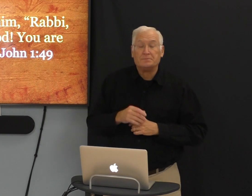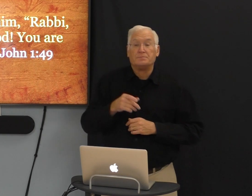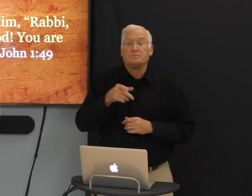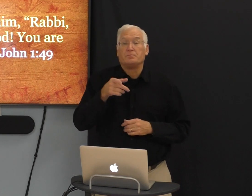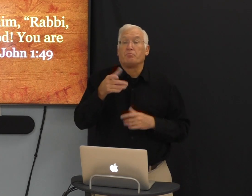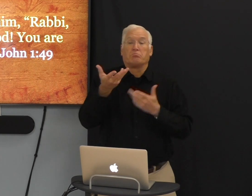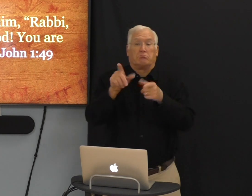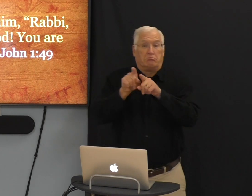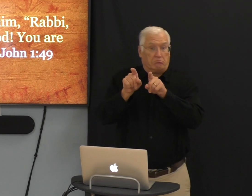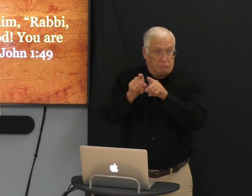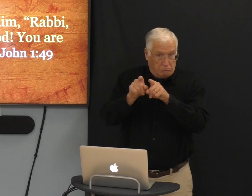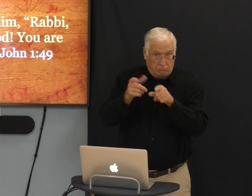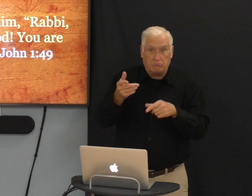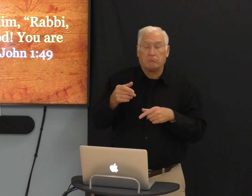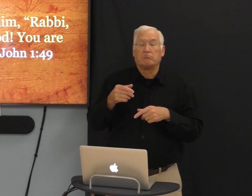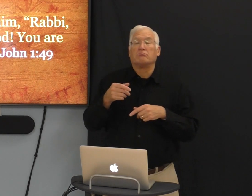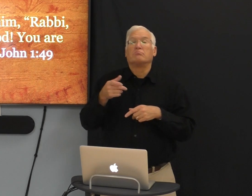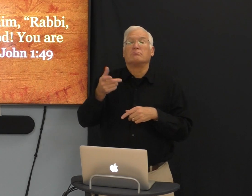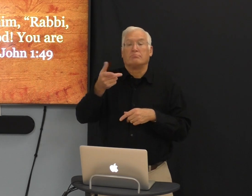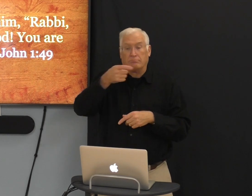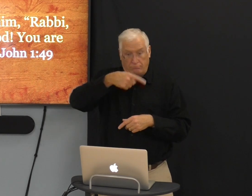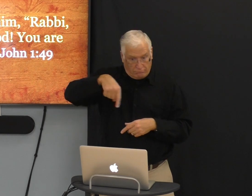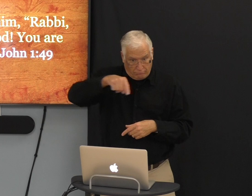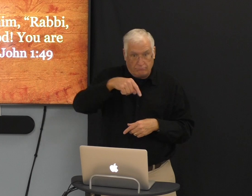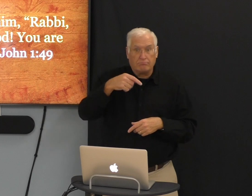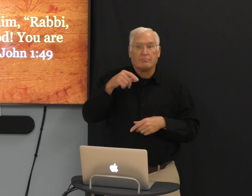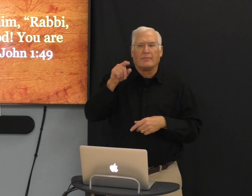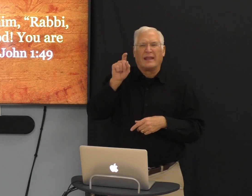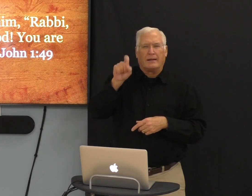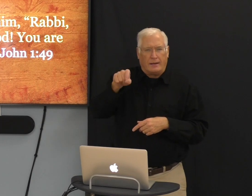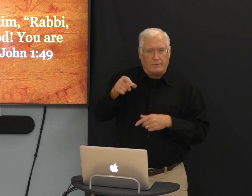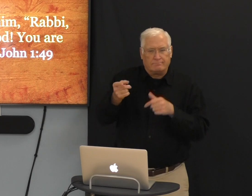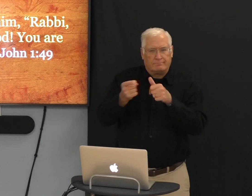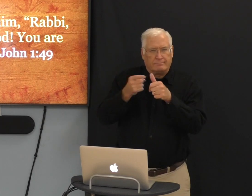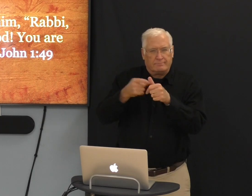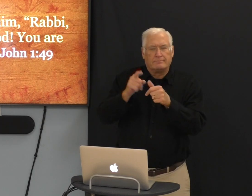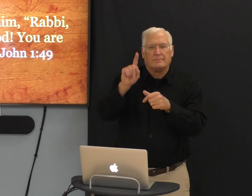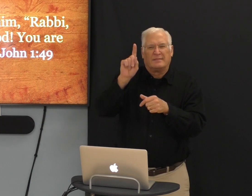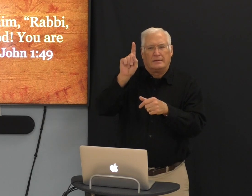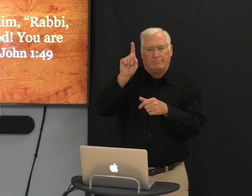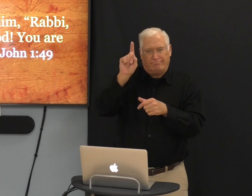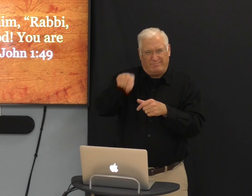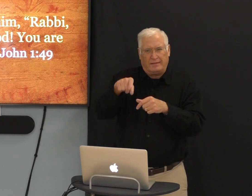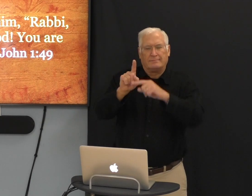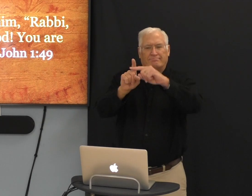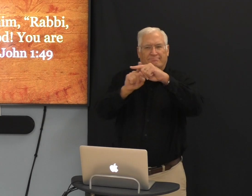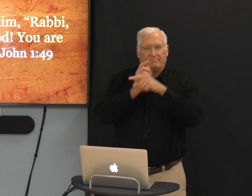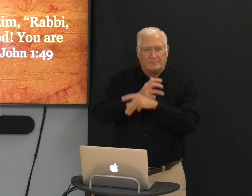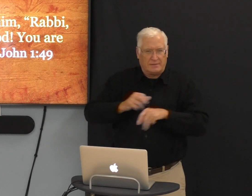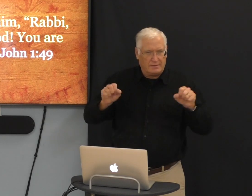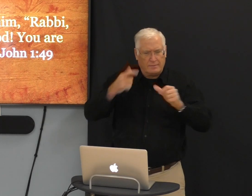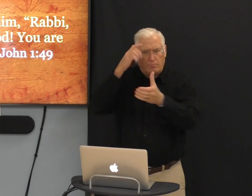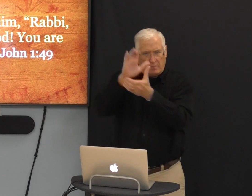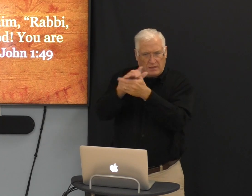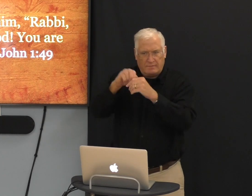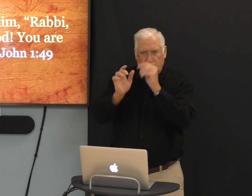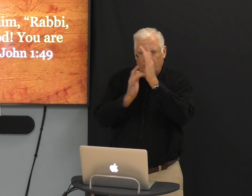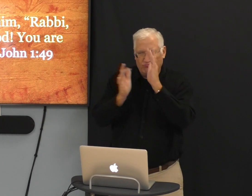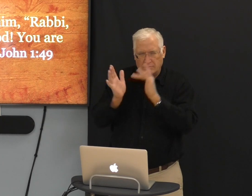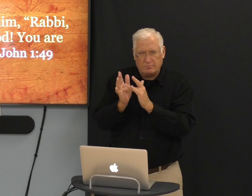Because he recognized who Jesus was. So like us, we must receive